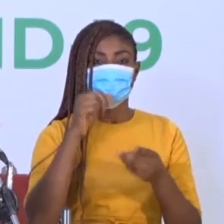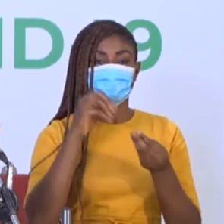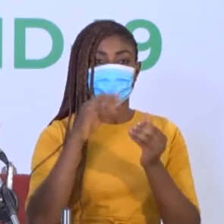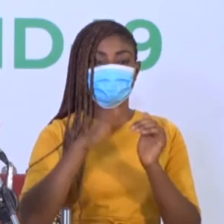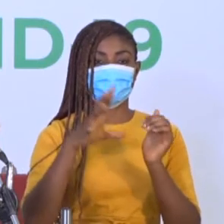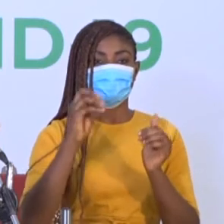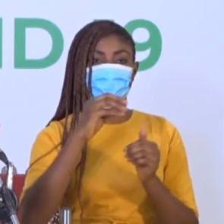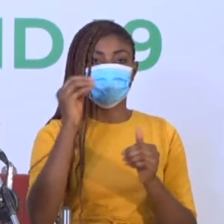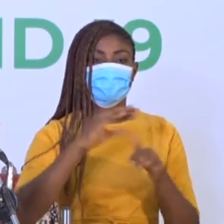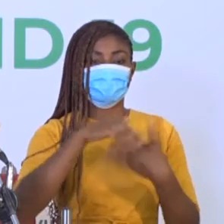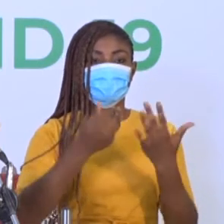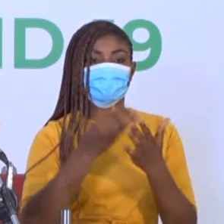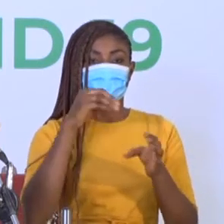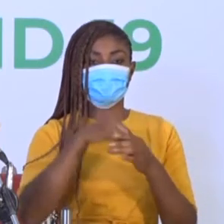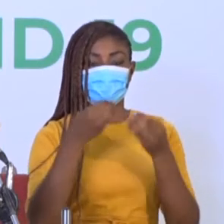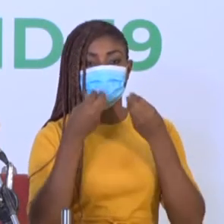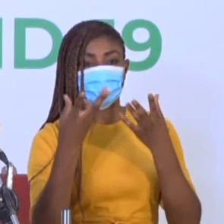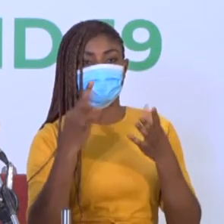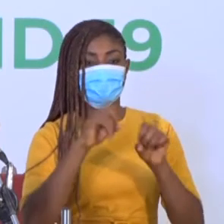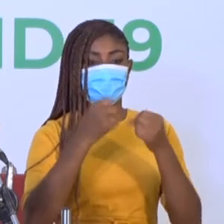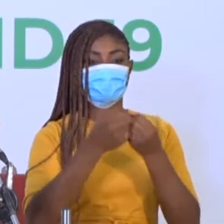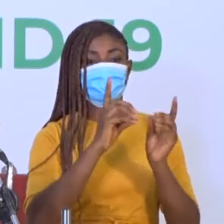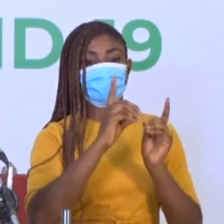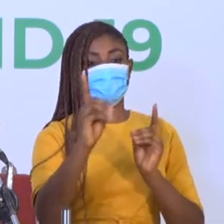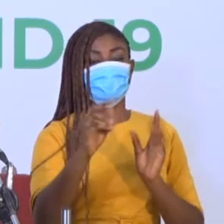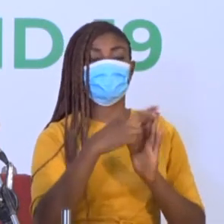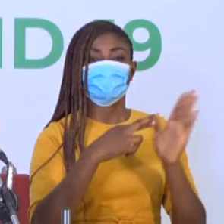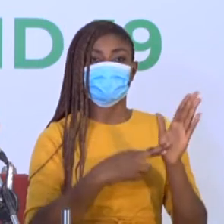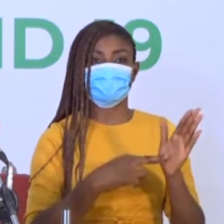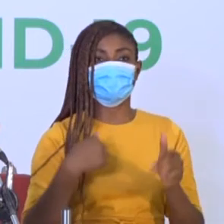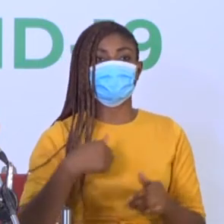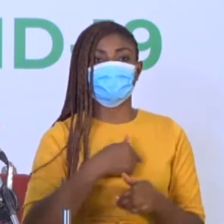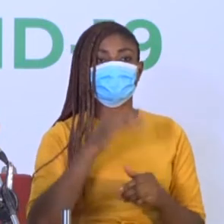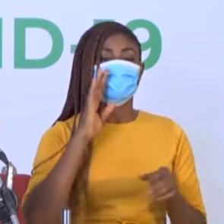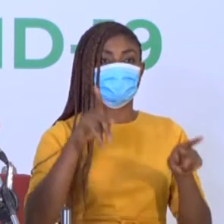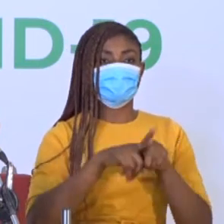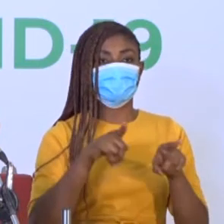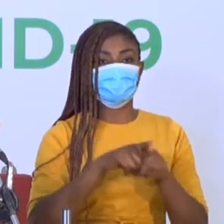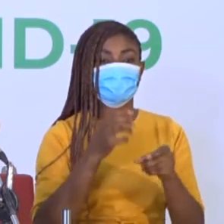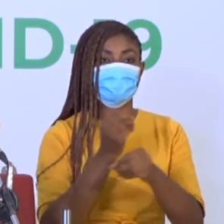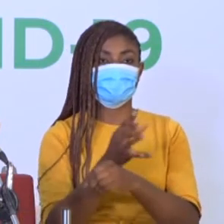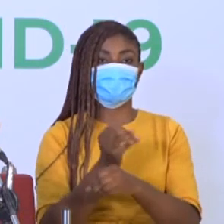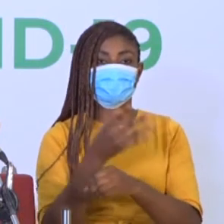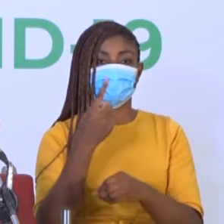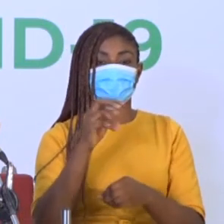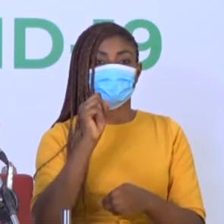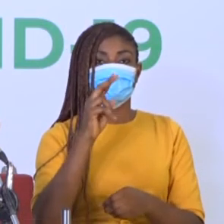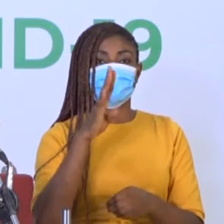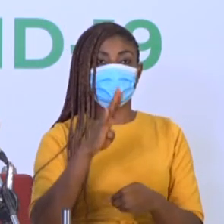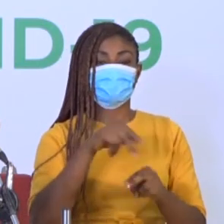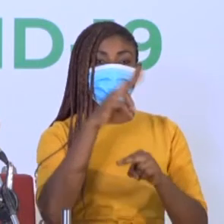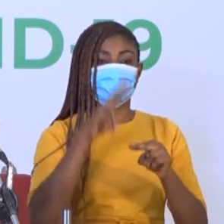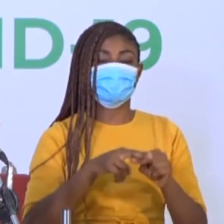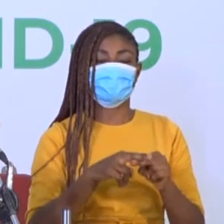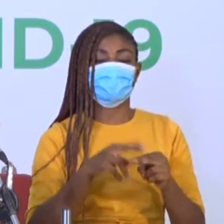in compliance with social distancing rules. We will also advise the subnational entities